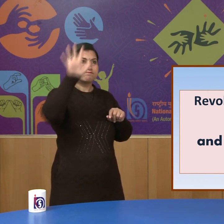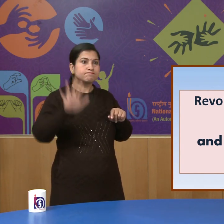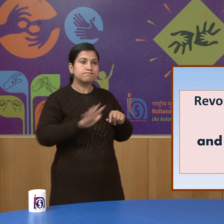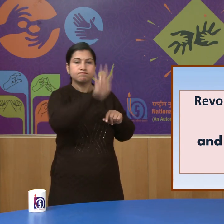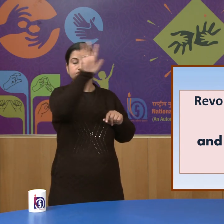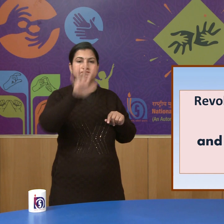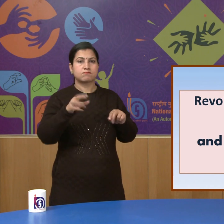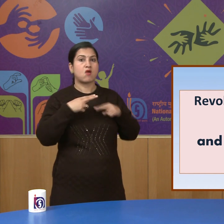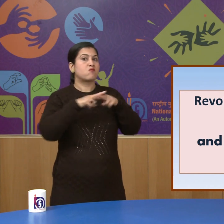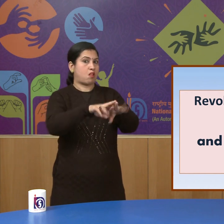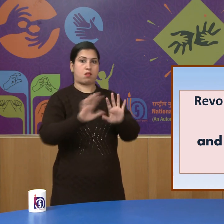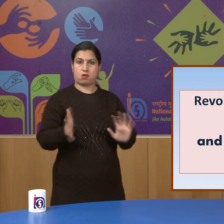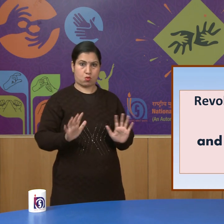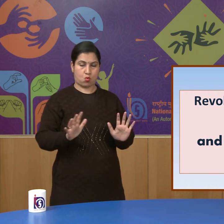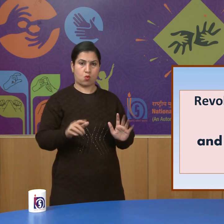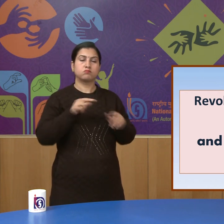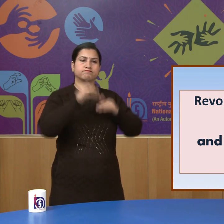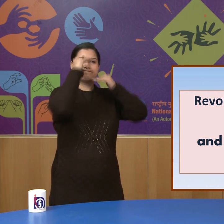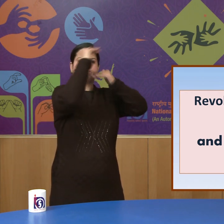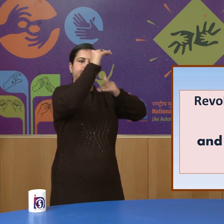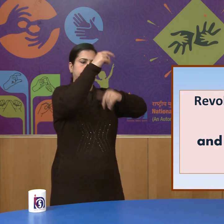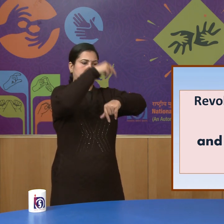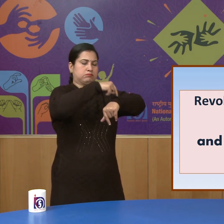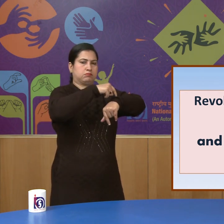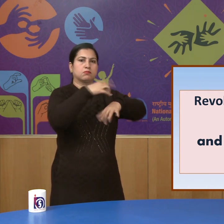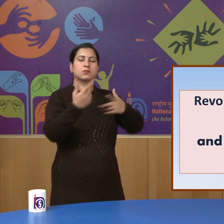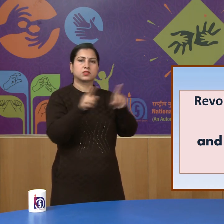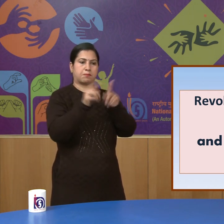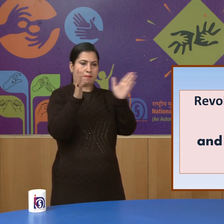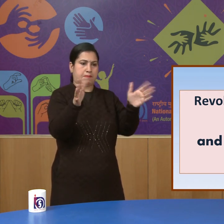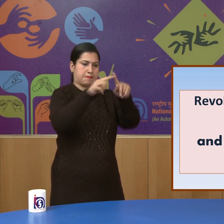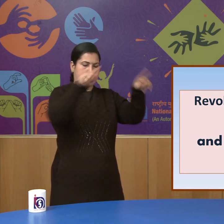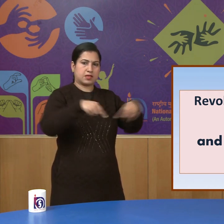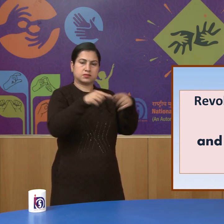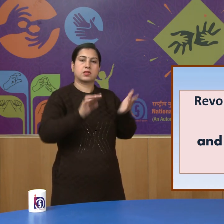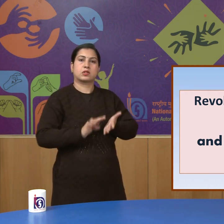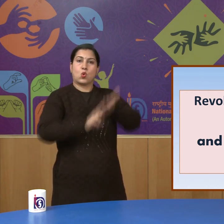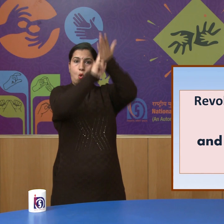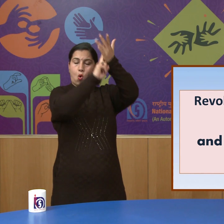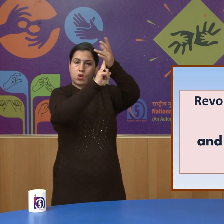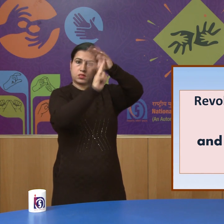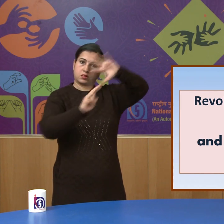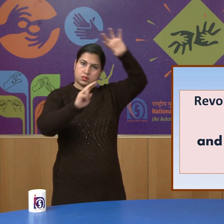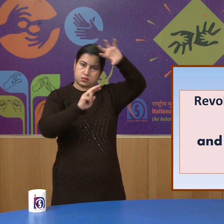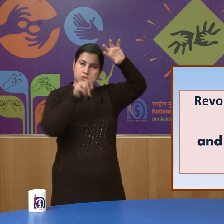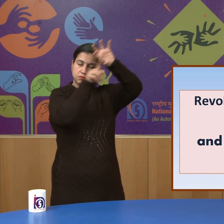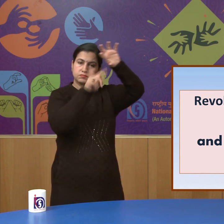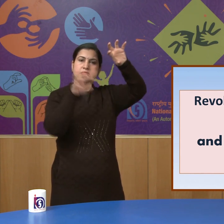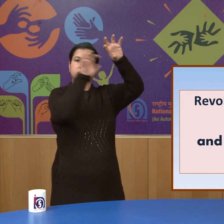and remained limited to parts of north and central